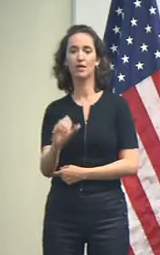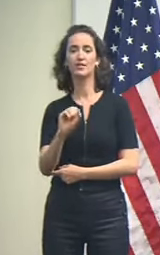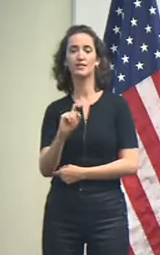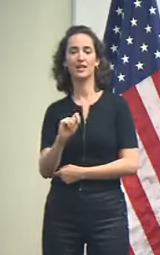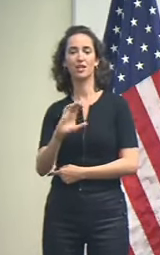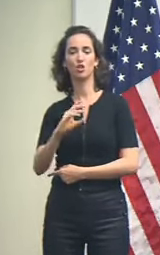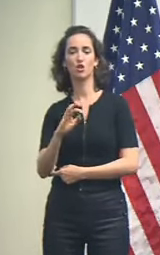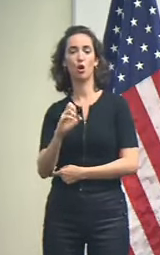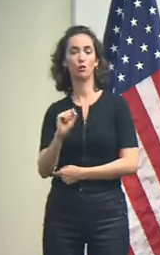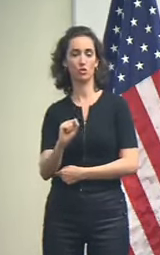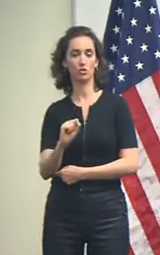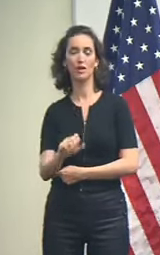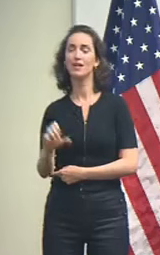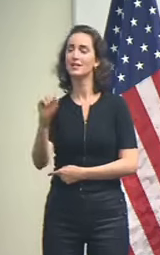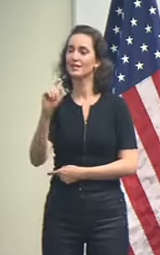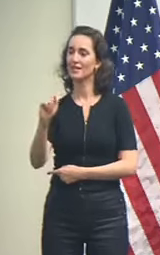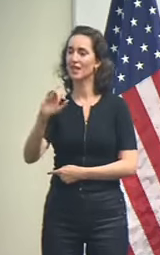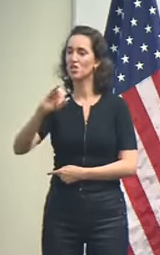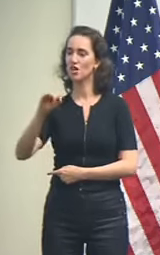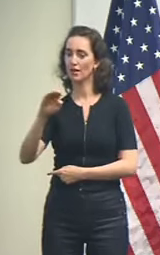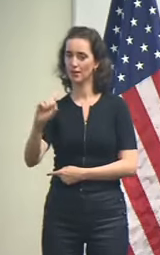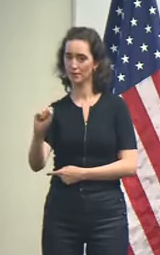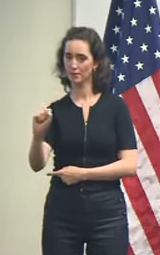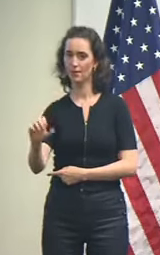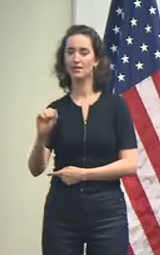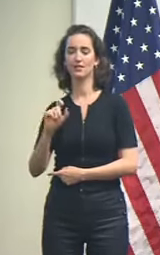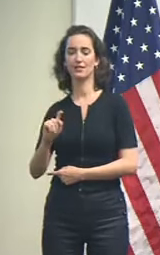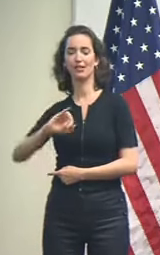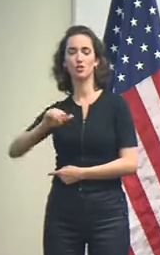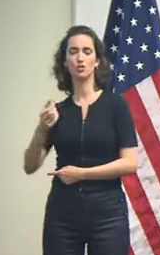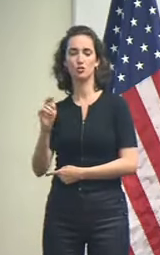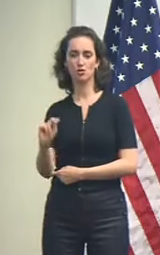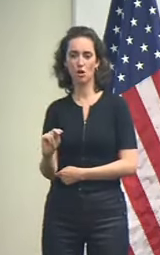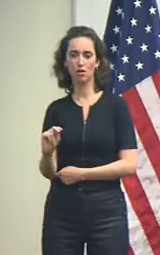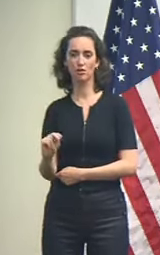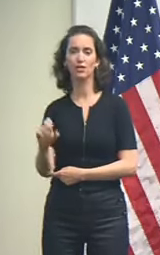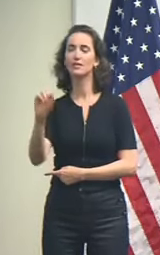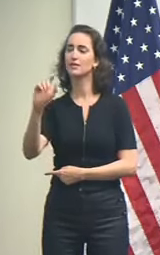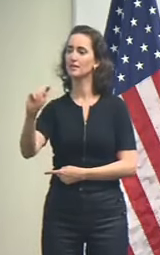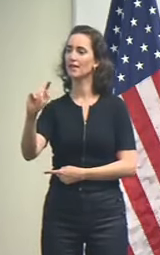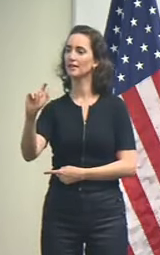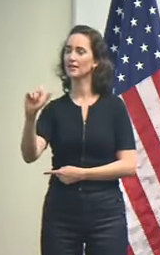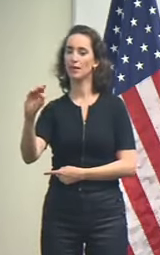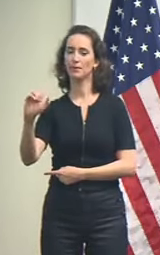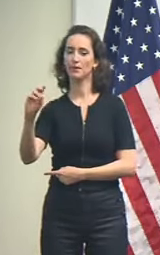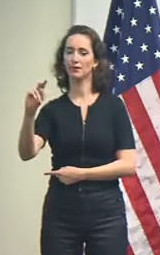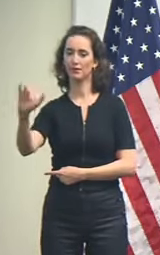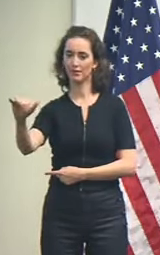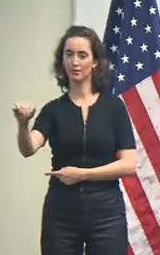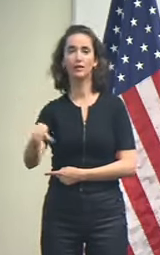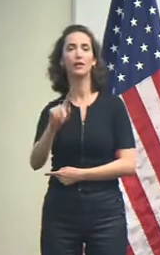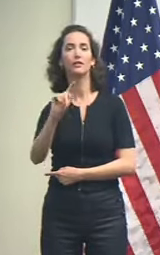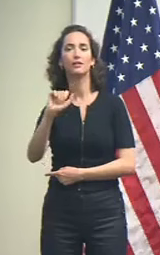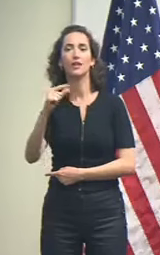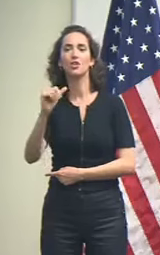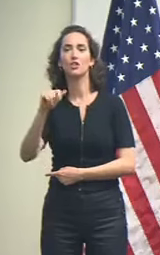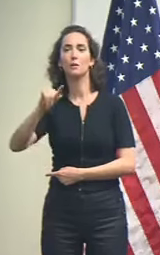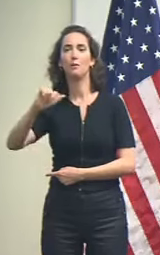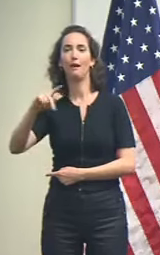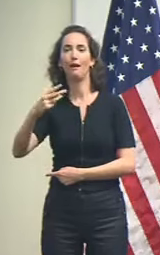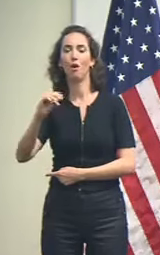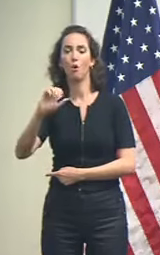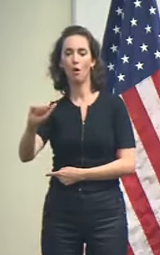Charles, St. James, St. John, St. Tammany, Tanchibahoa,